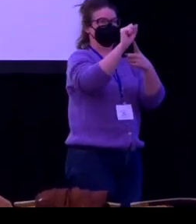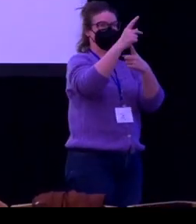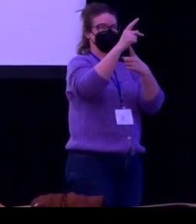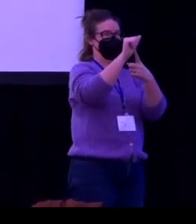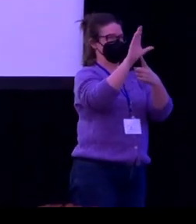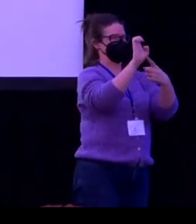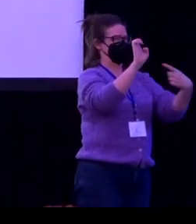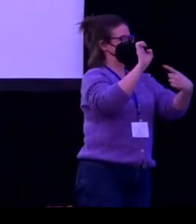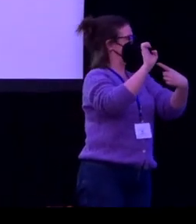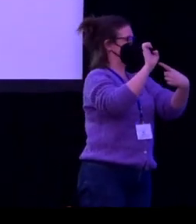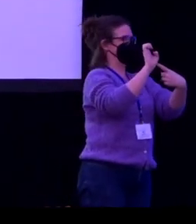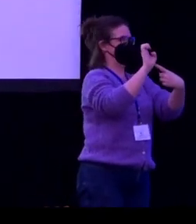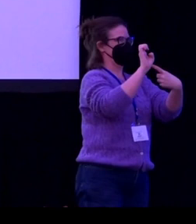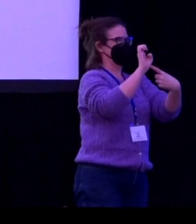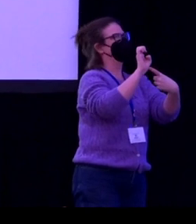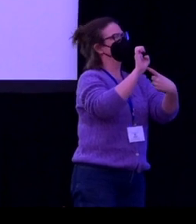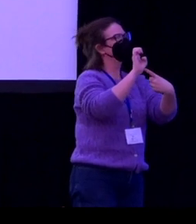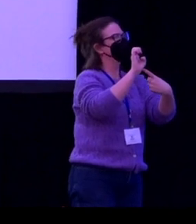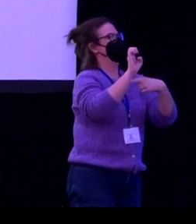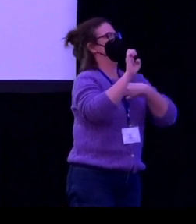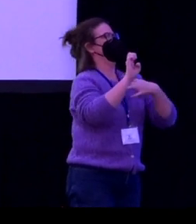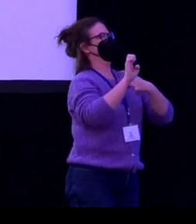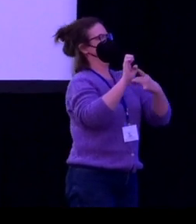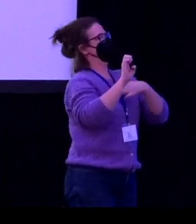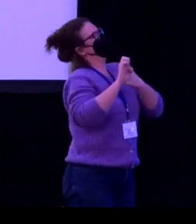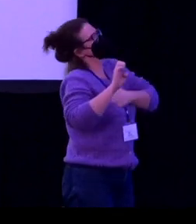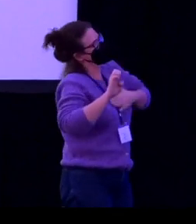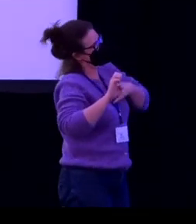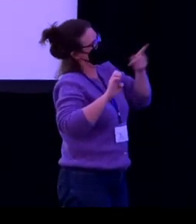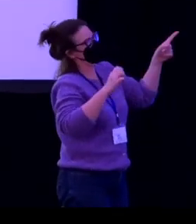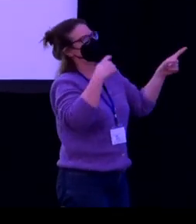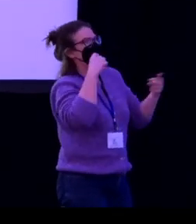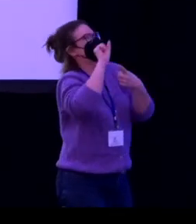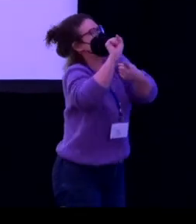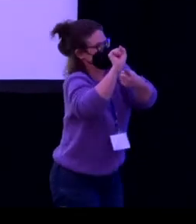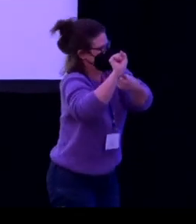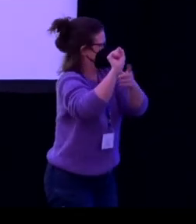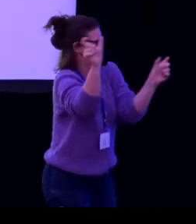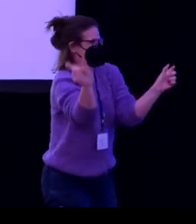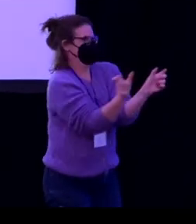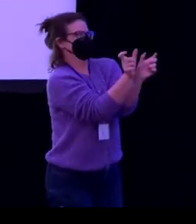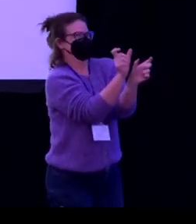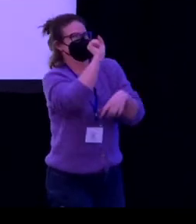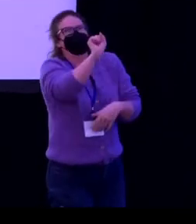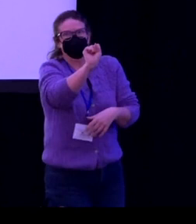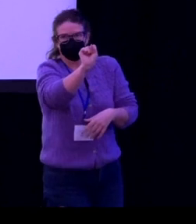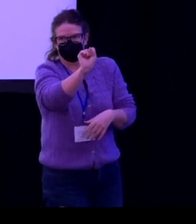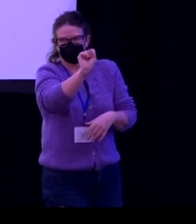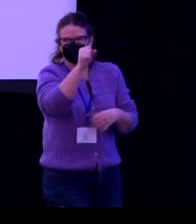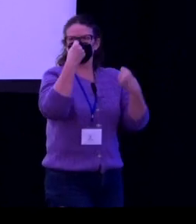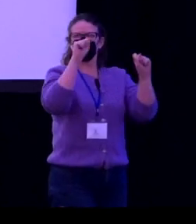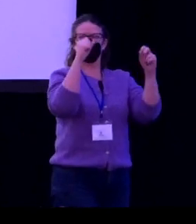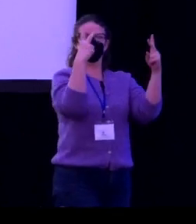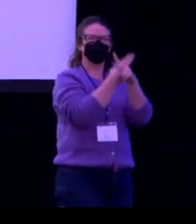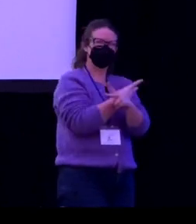thoughts. And say that I think that what we're thinking about is that I like that you